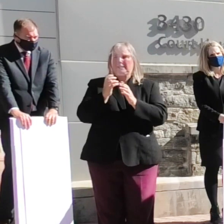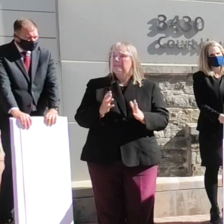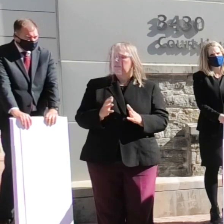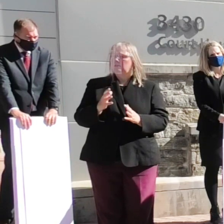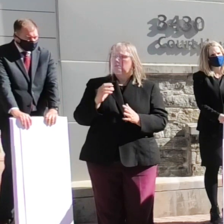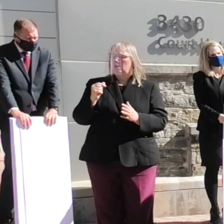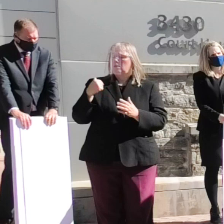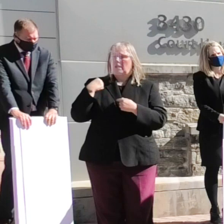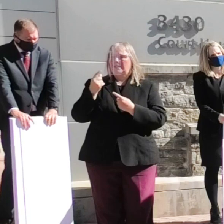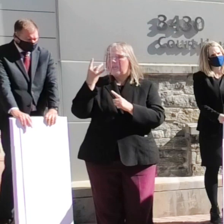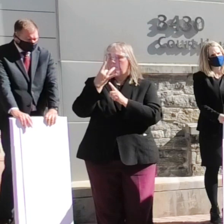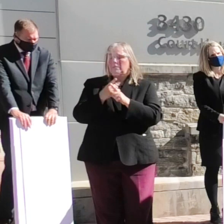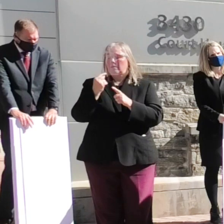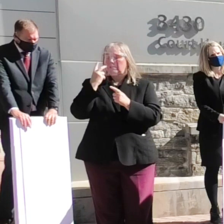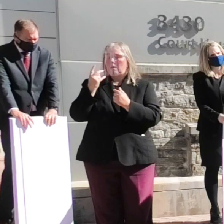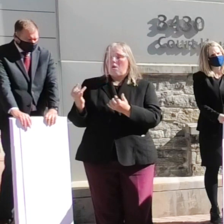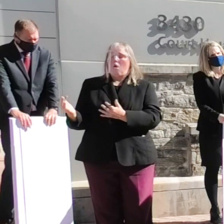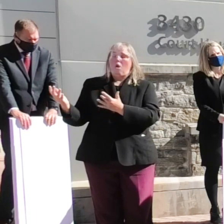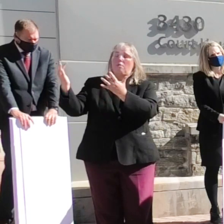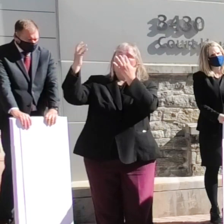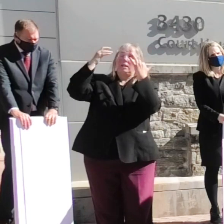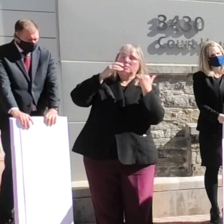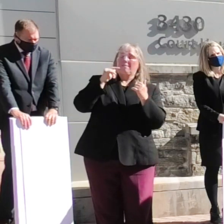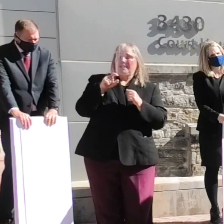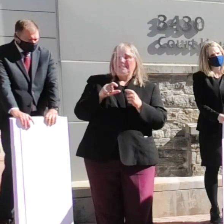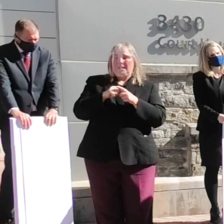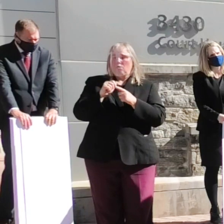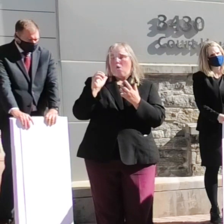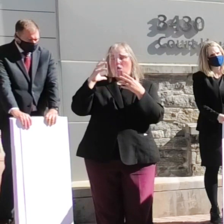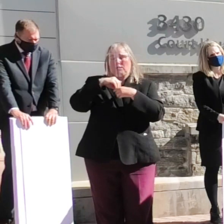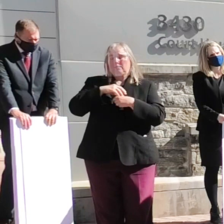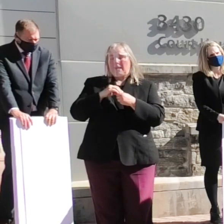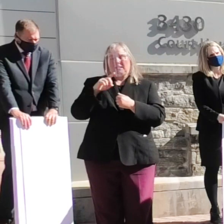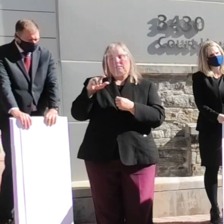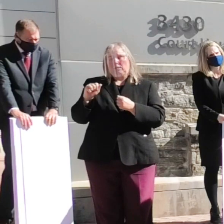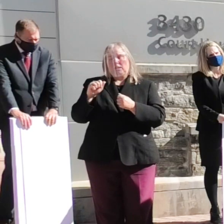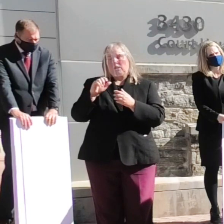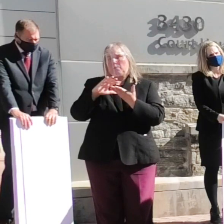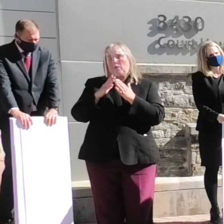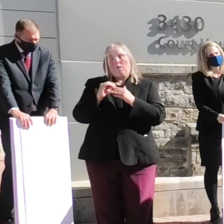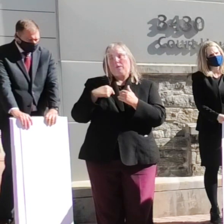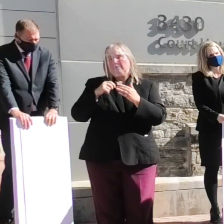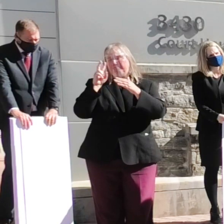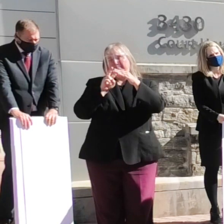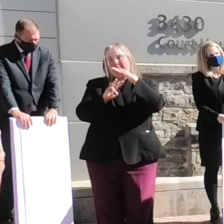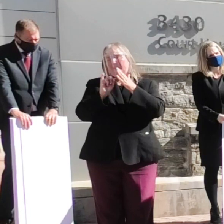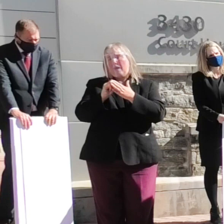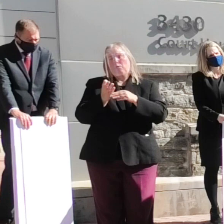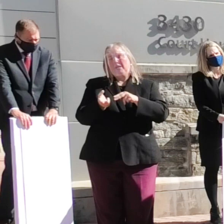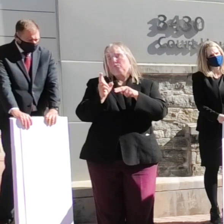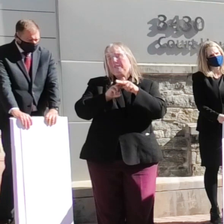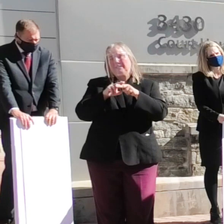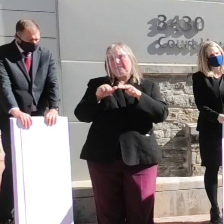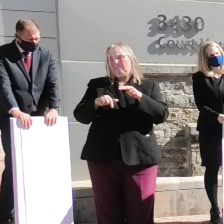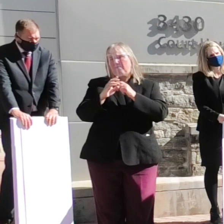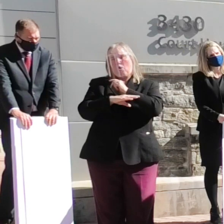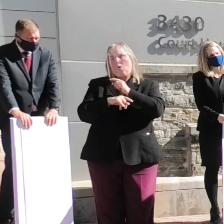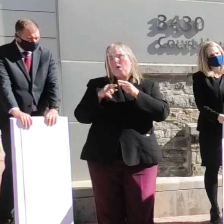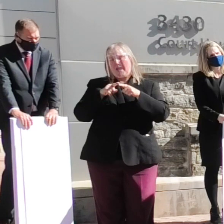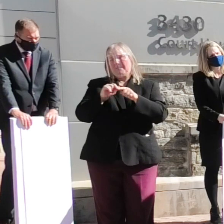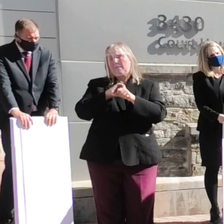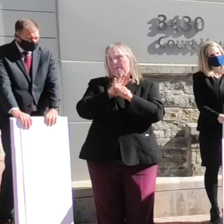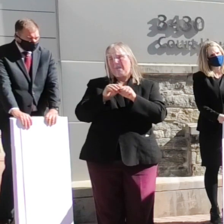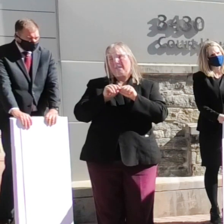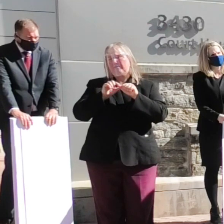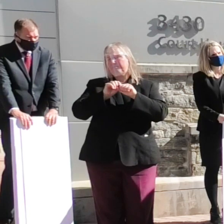seen an avalanche of needs in the autism and disability community and we anticipate that will only increase this fall as the pandemic drags on